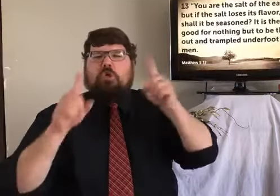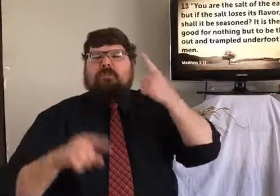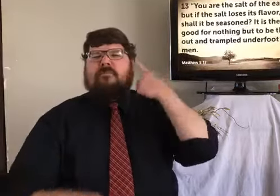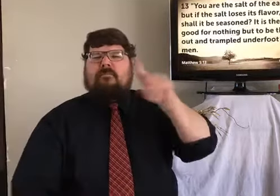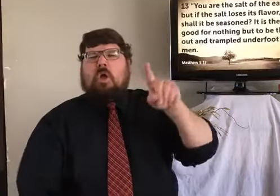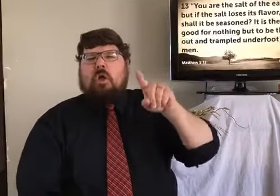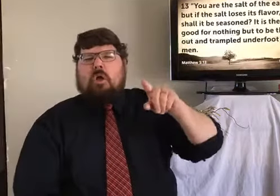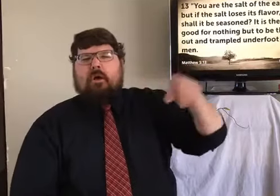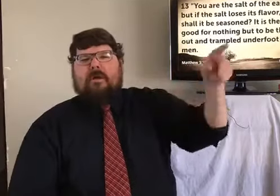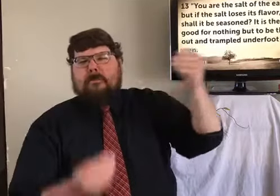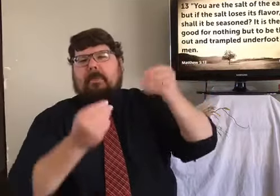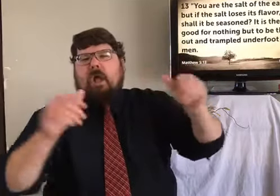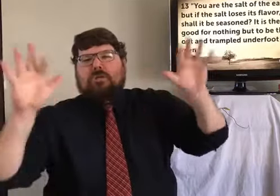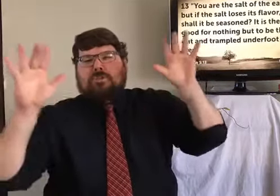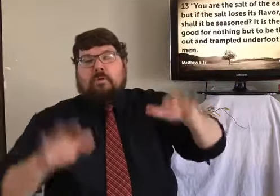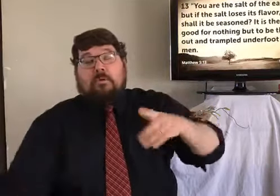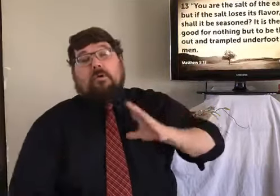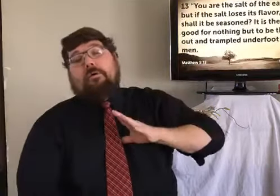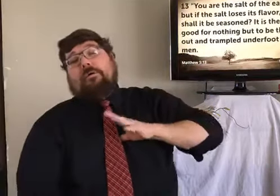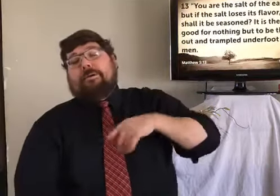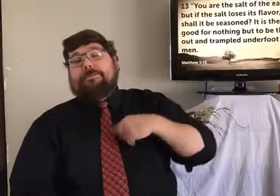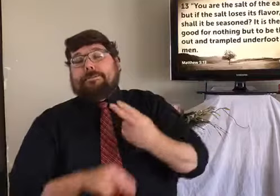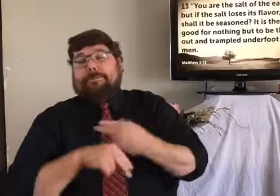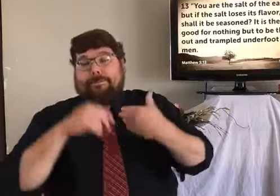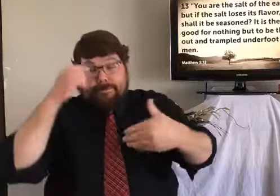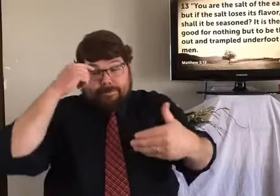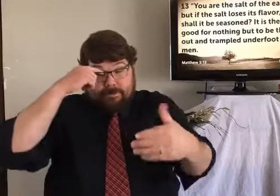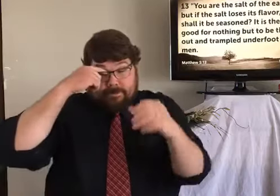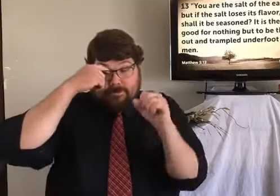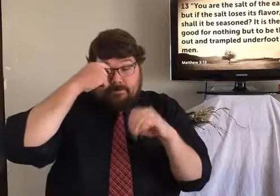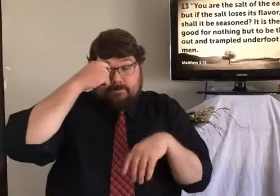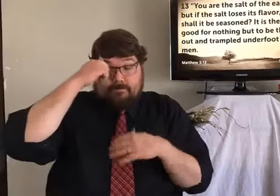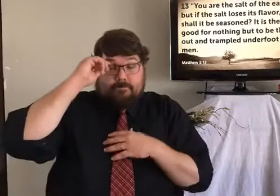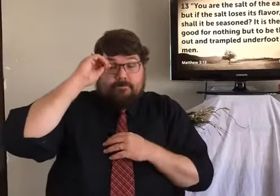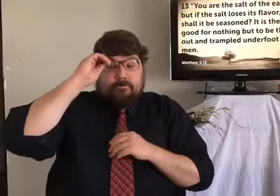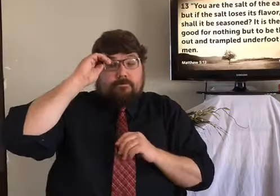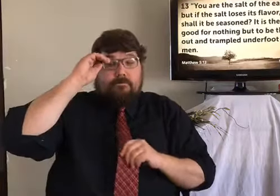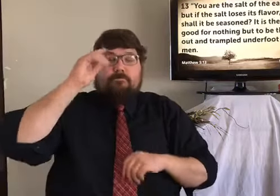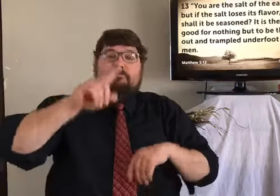neighbor gave it to me. said, it works for melting the snow off. So, I use that sometimes.